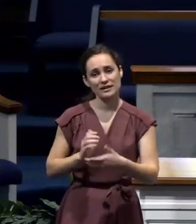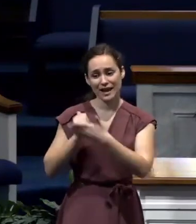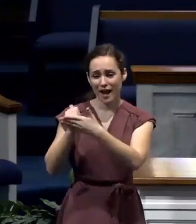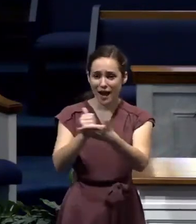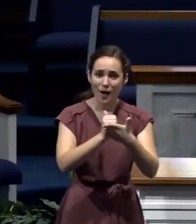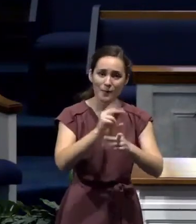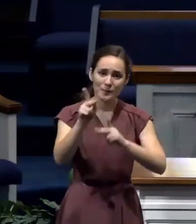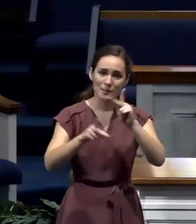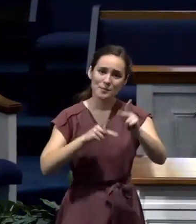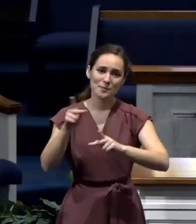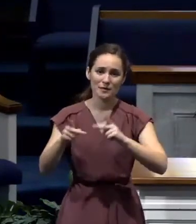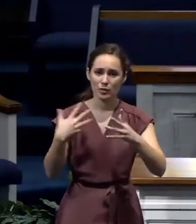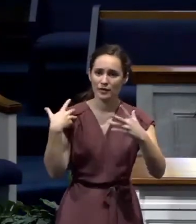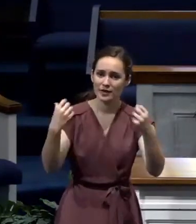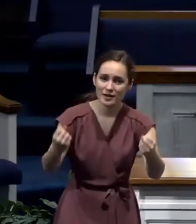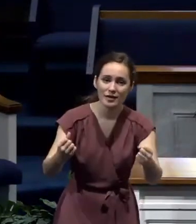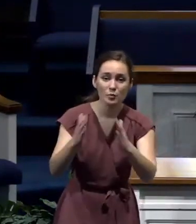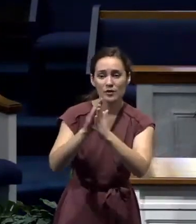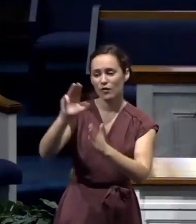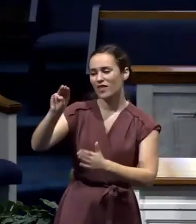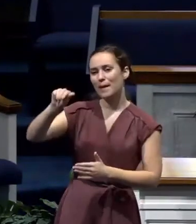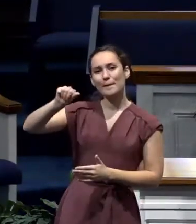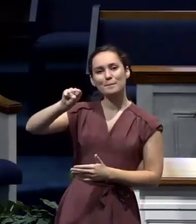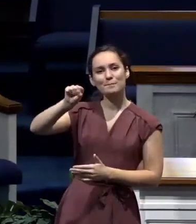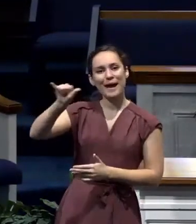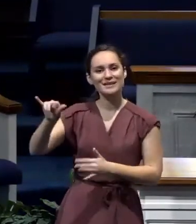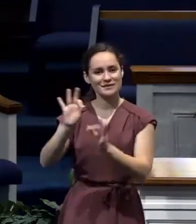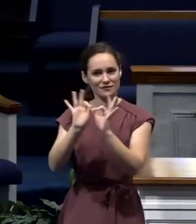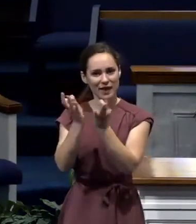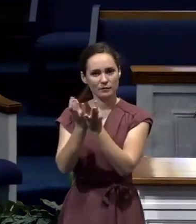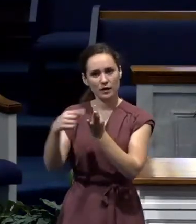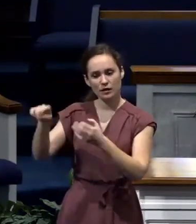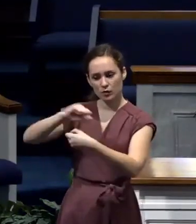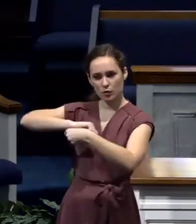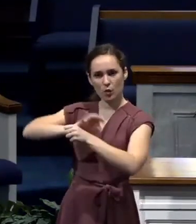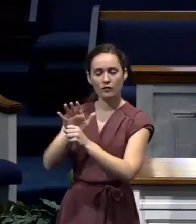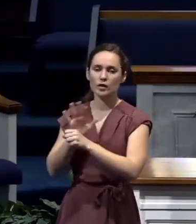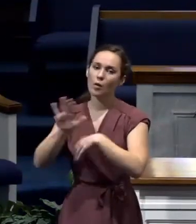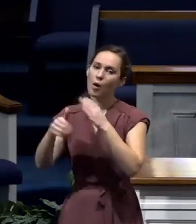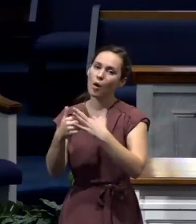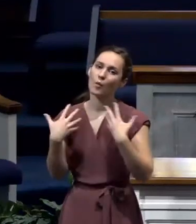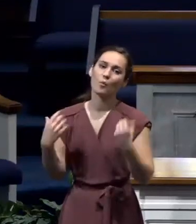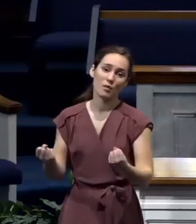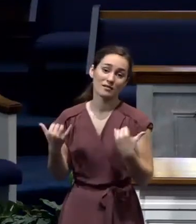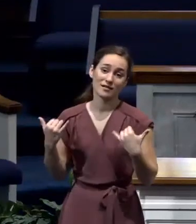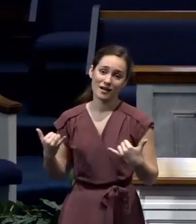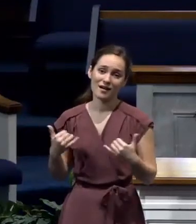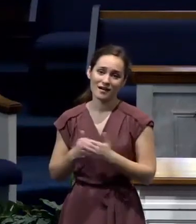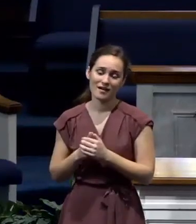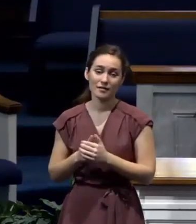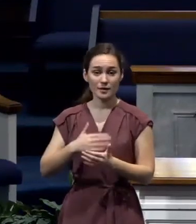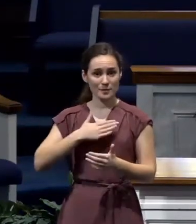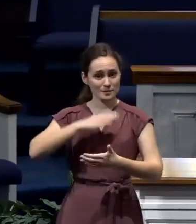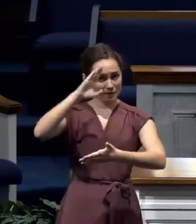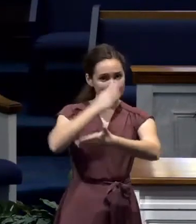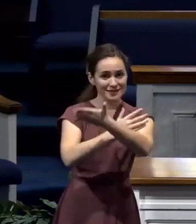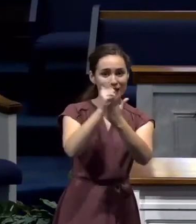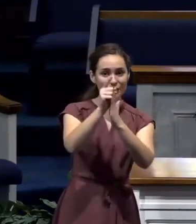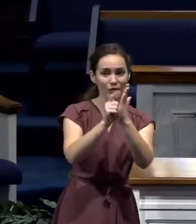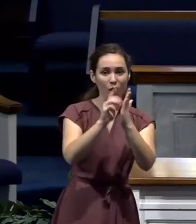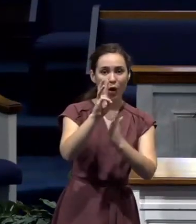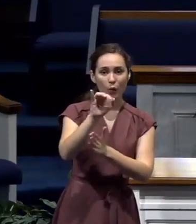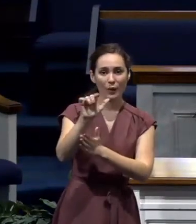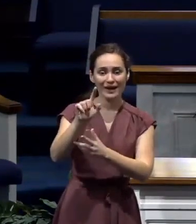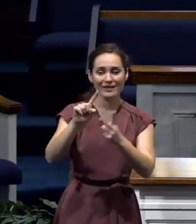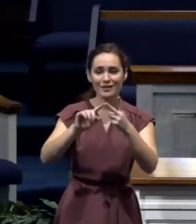We prayed for the Massey family. Thank God they're all well and completely over COVID-19. You prayed for my son-in-law, Will, and my daughter, Abby, who